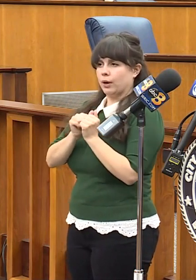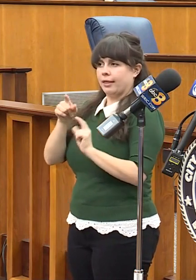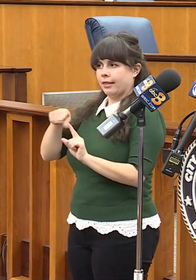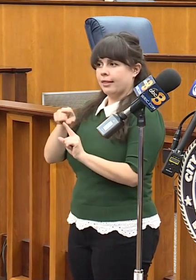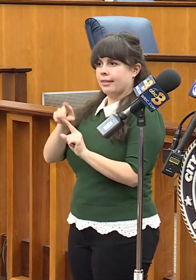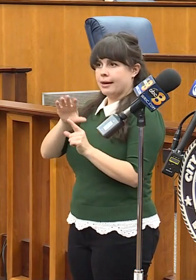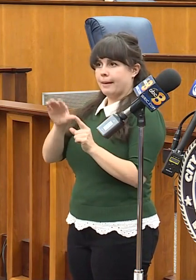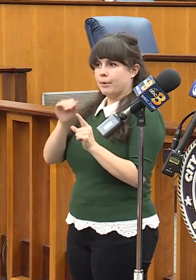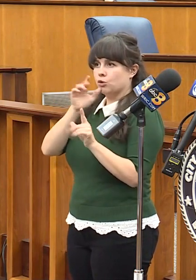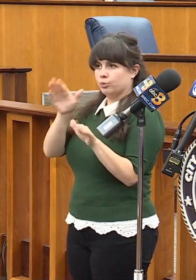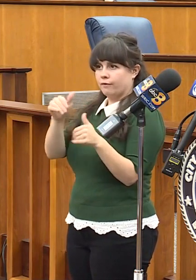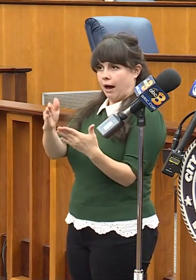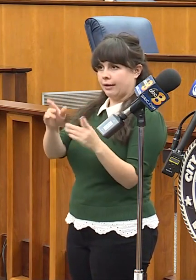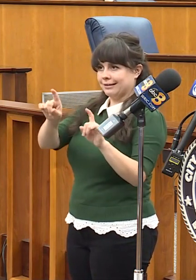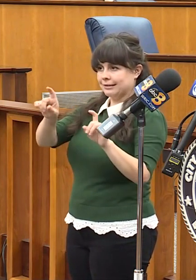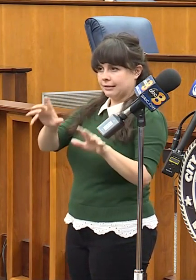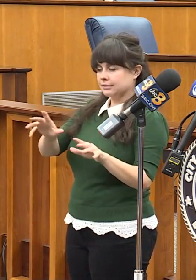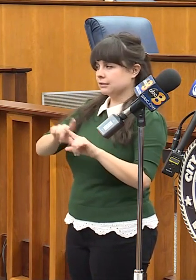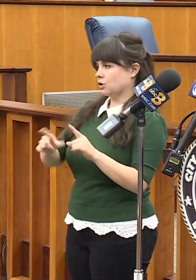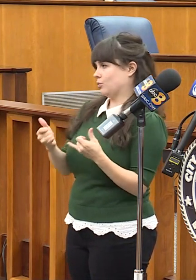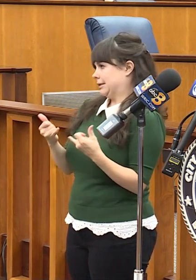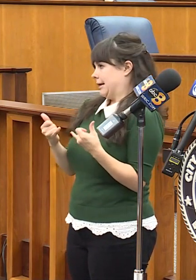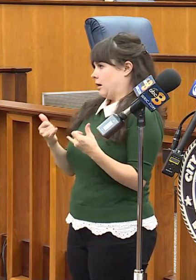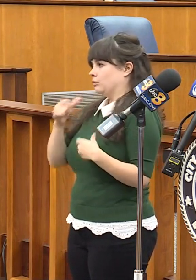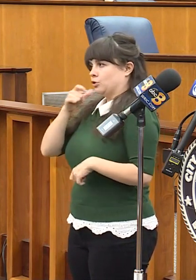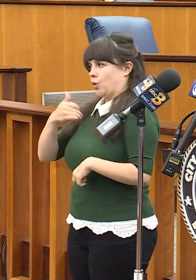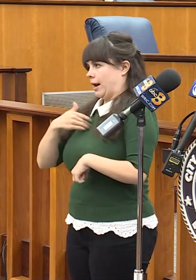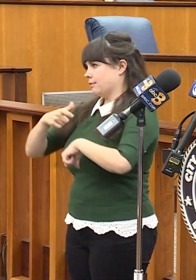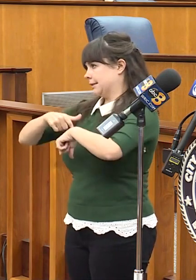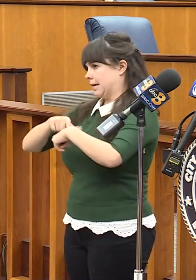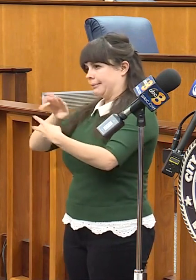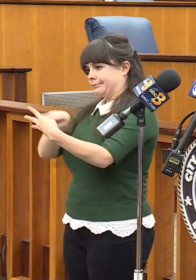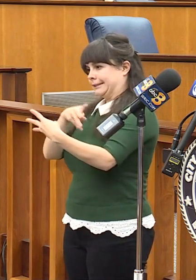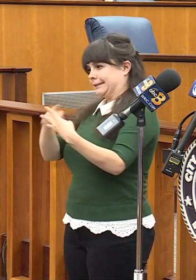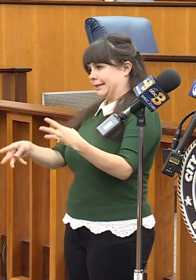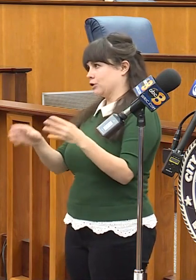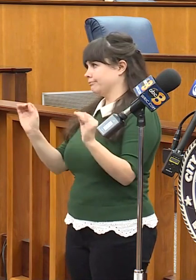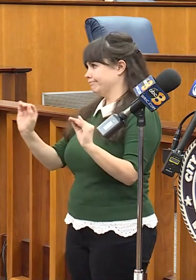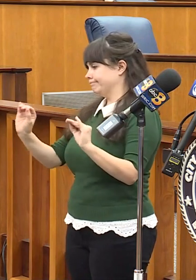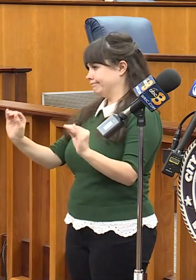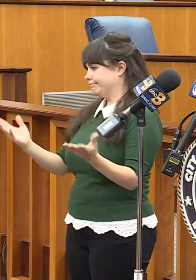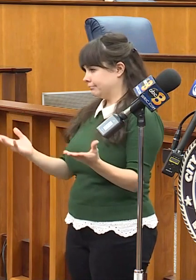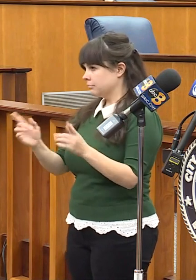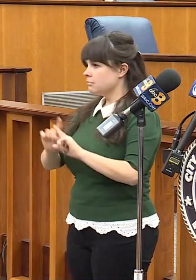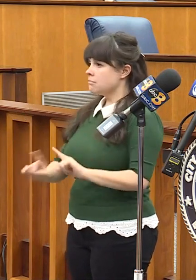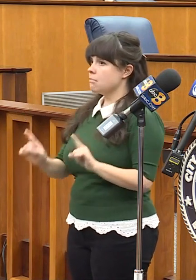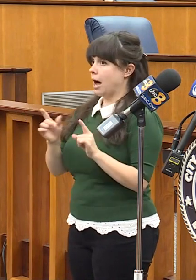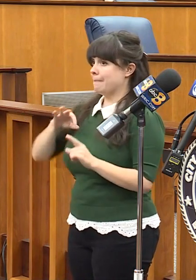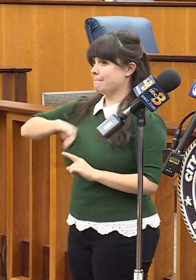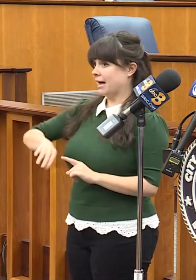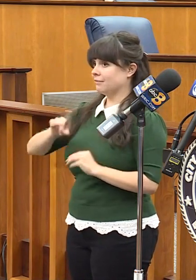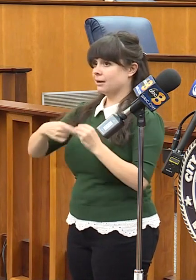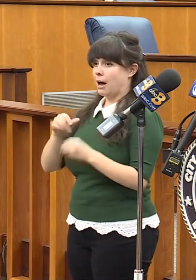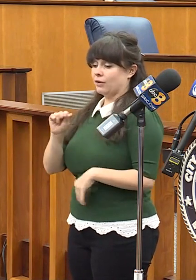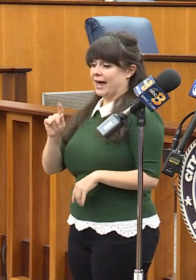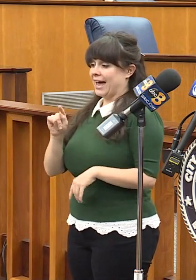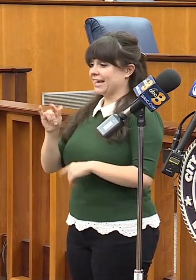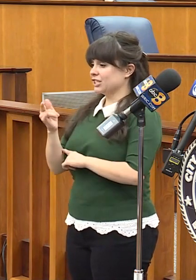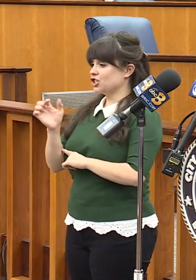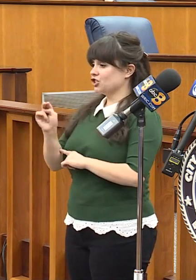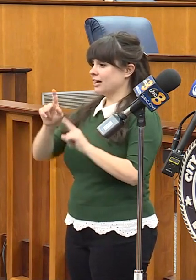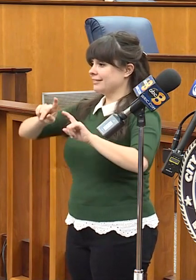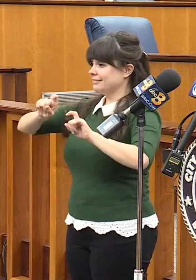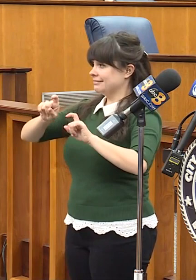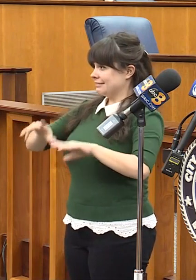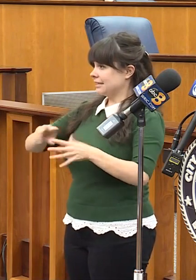don't even have a sense of a timeline at this point. The real benefit of antigen testing is that it's rapid and so you get a result